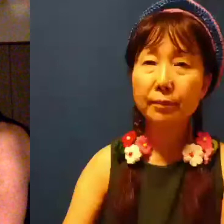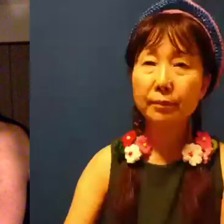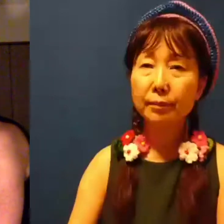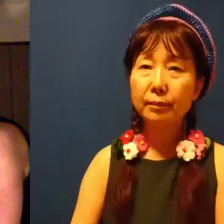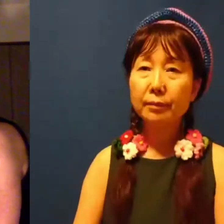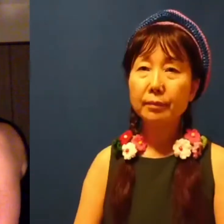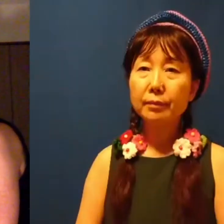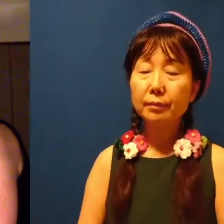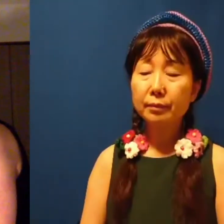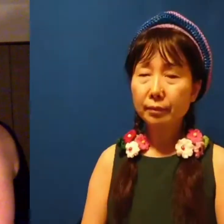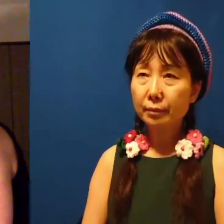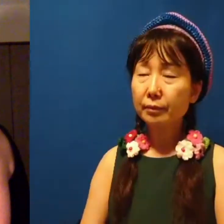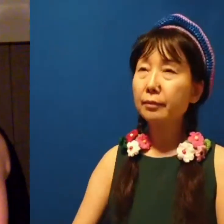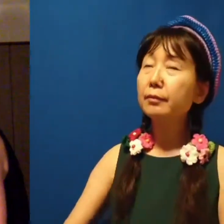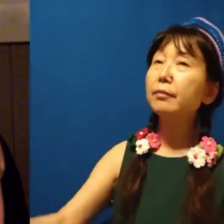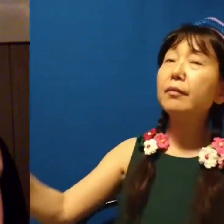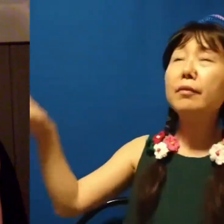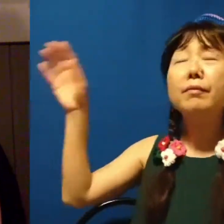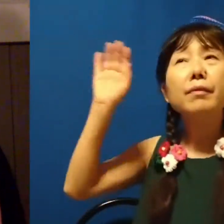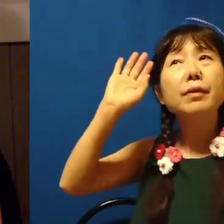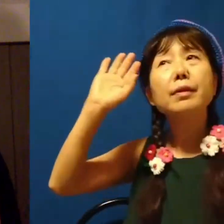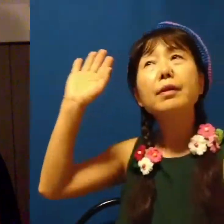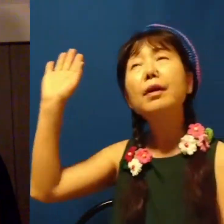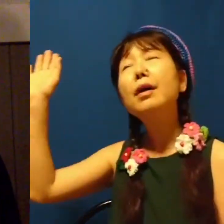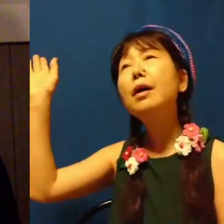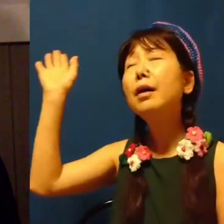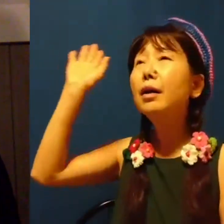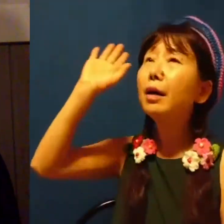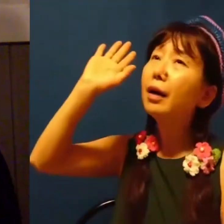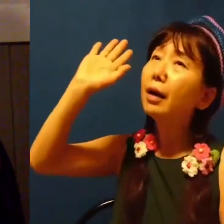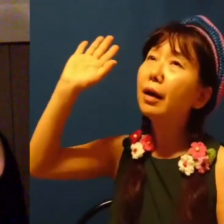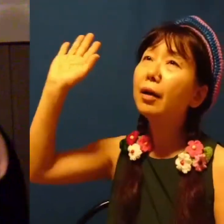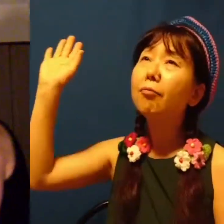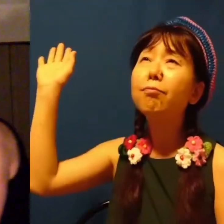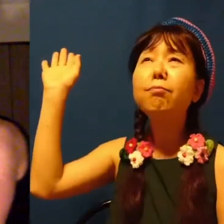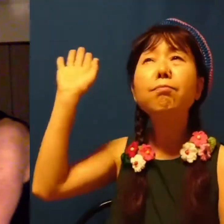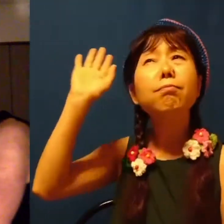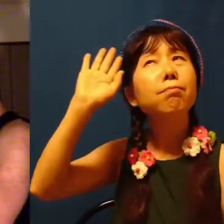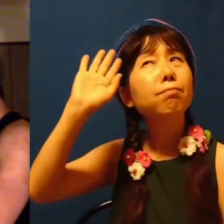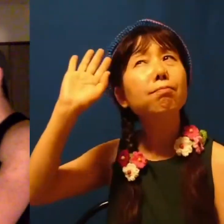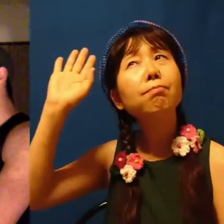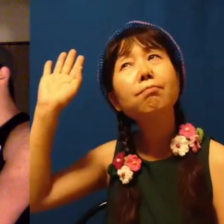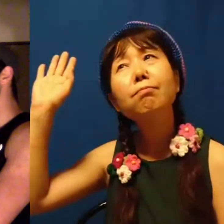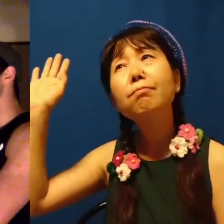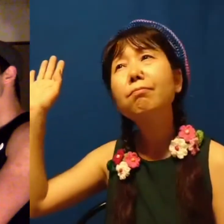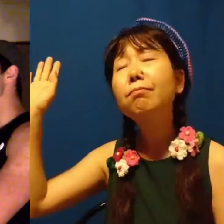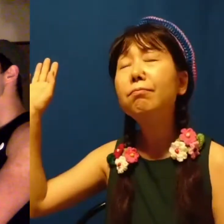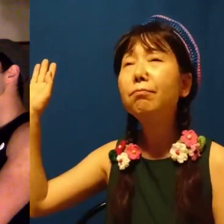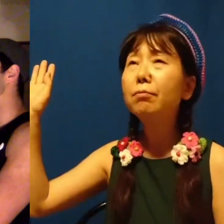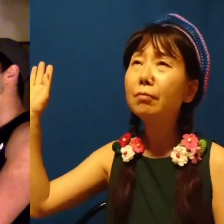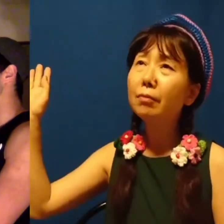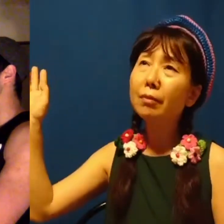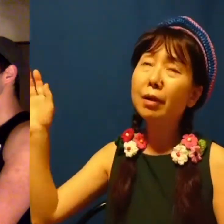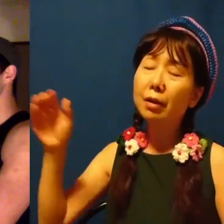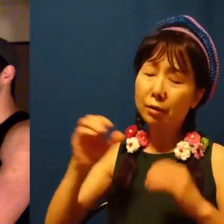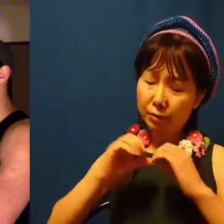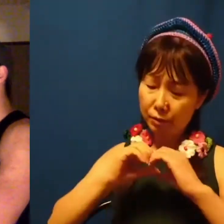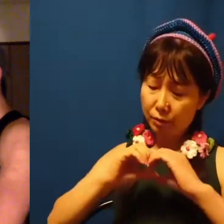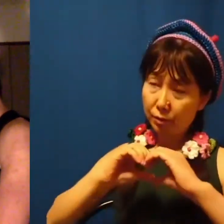Farewell, my own